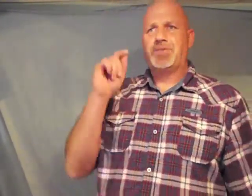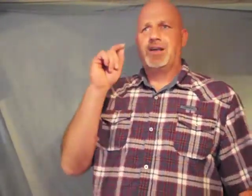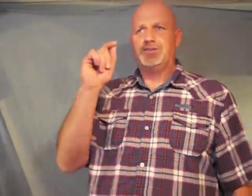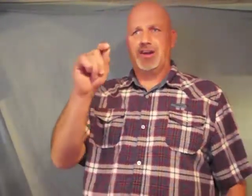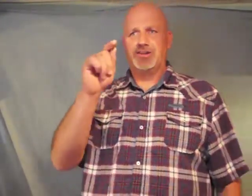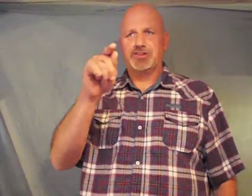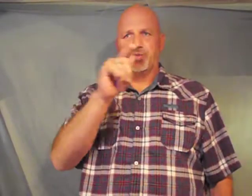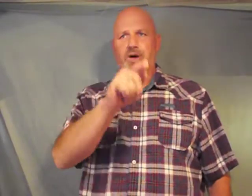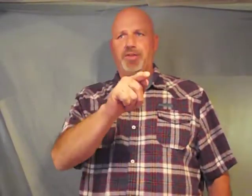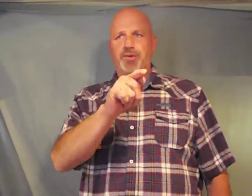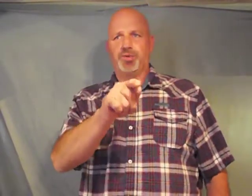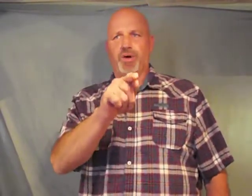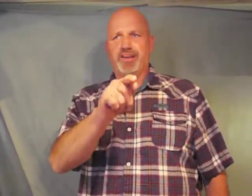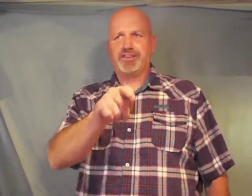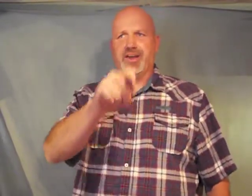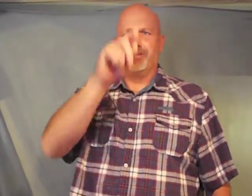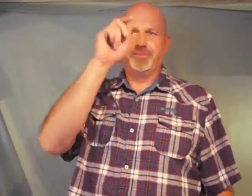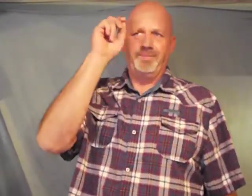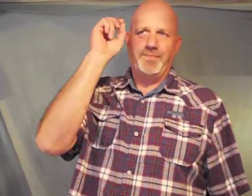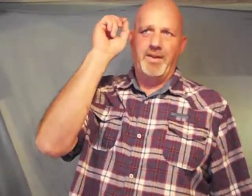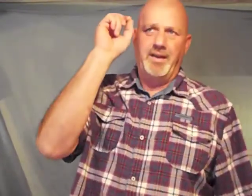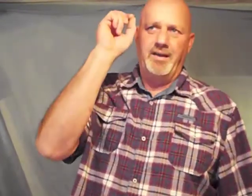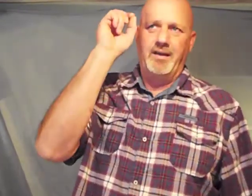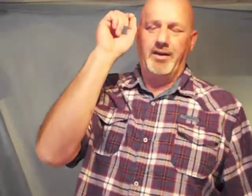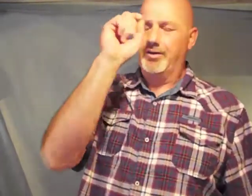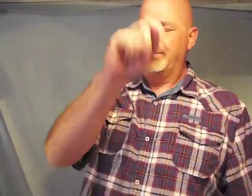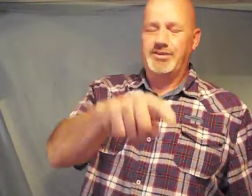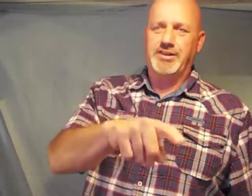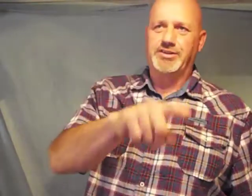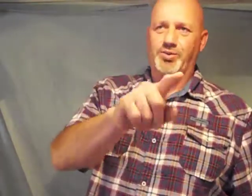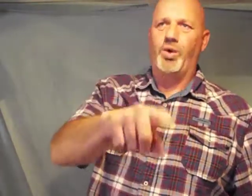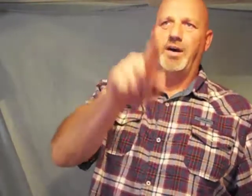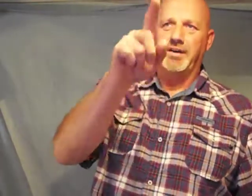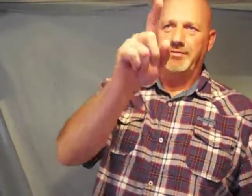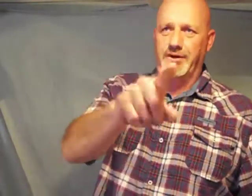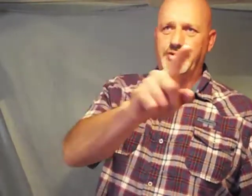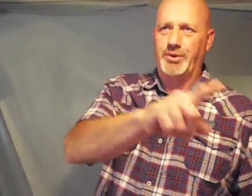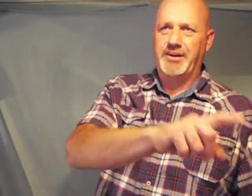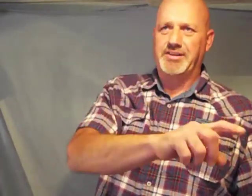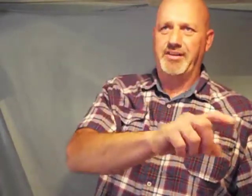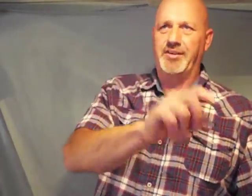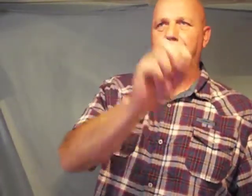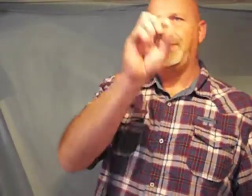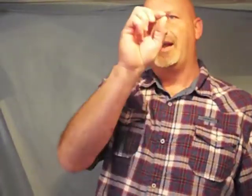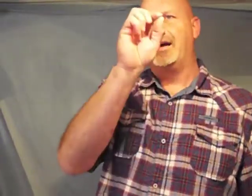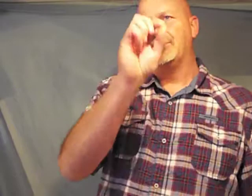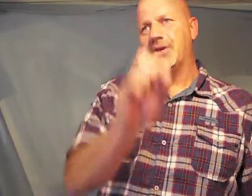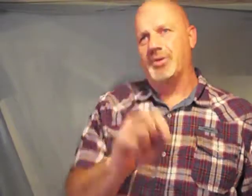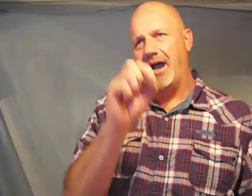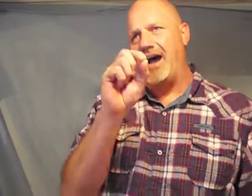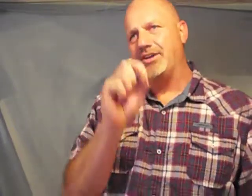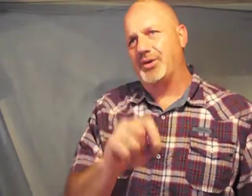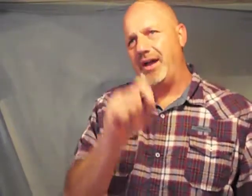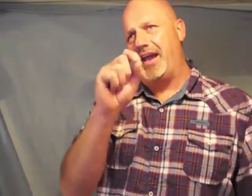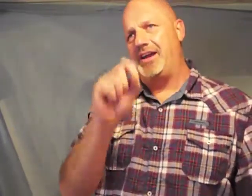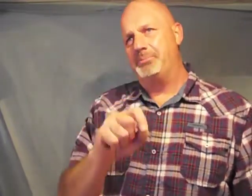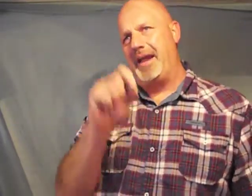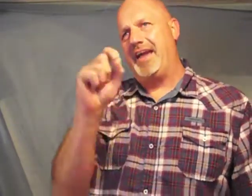Genesis 1 through 27 or Genesis 1 verse 27 so God created man